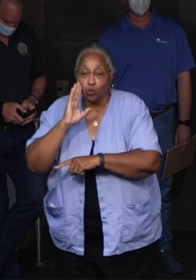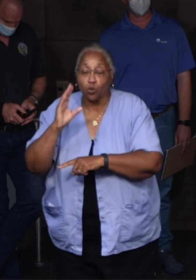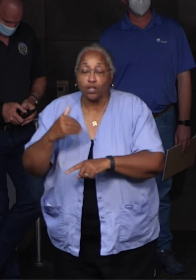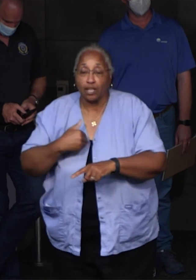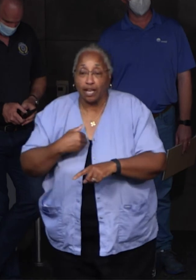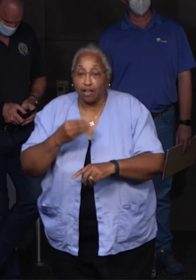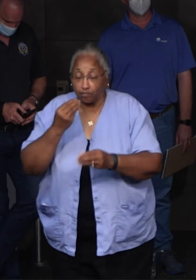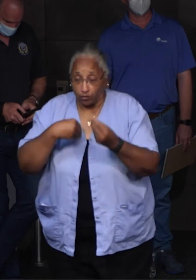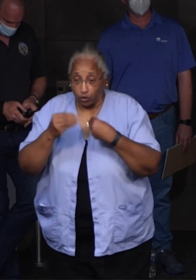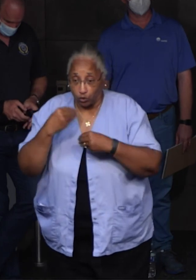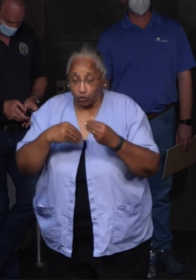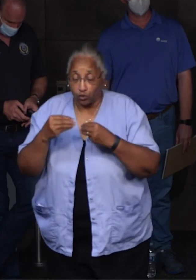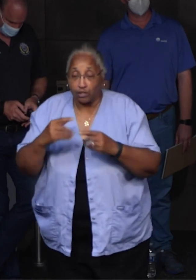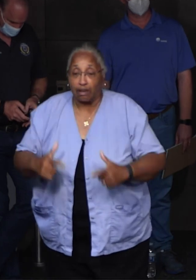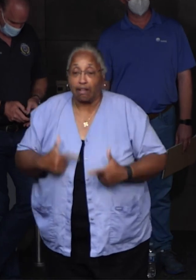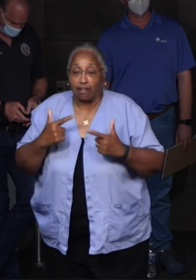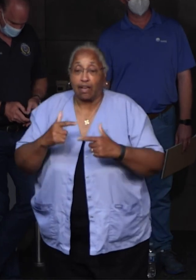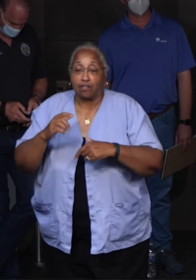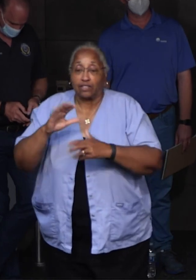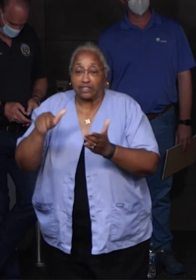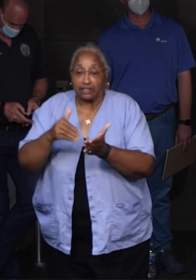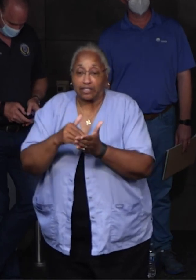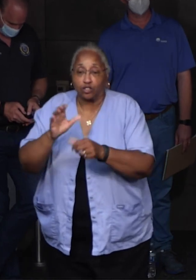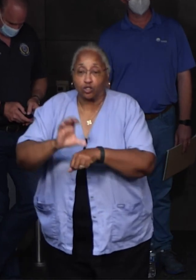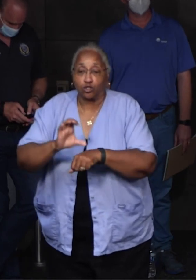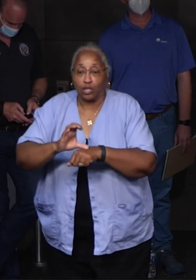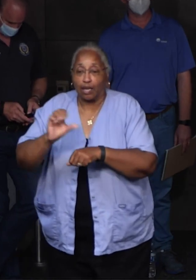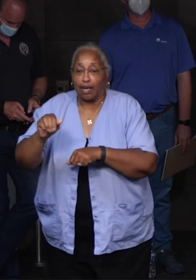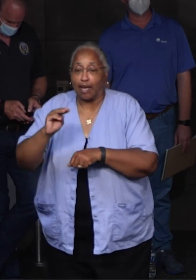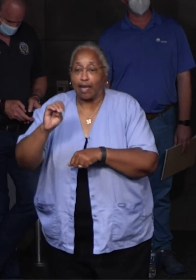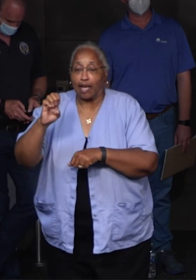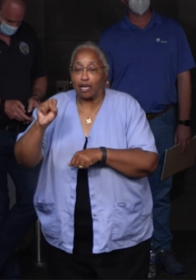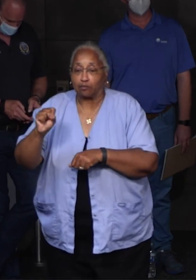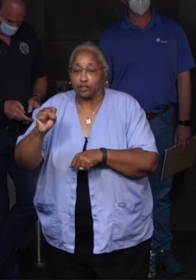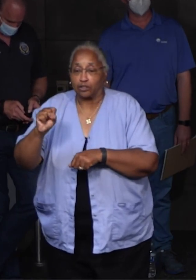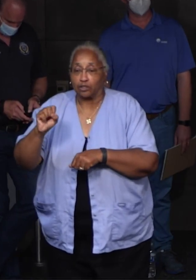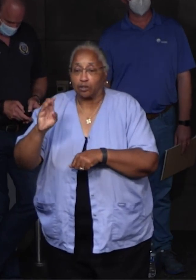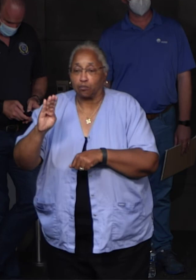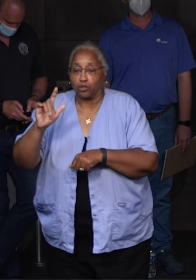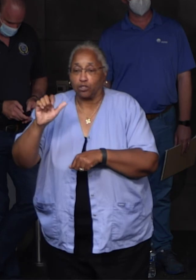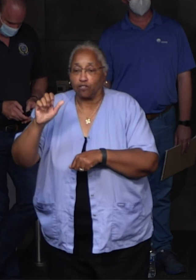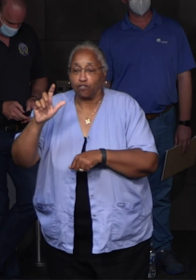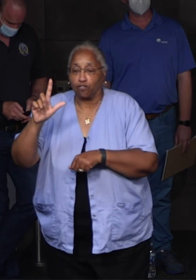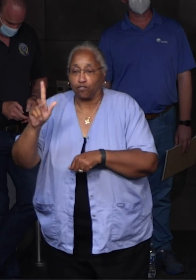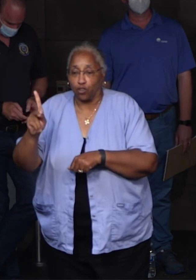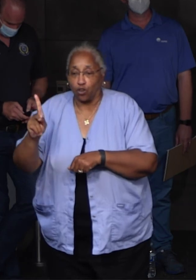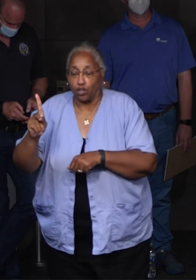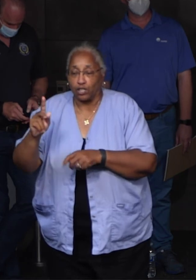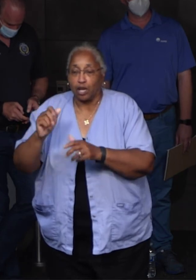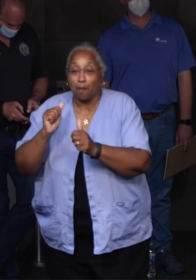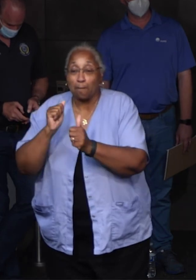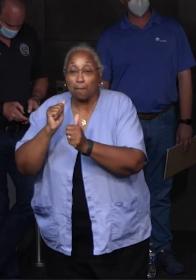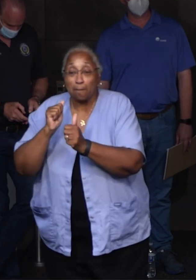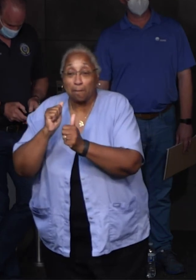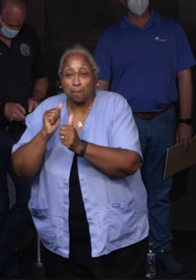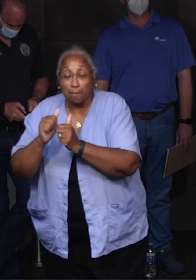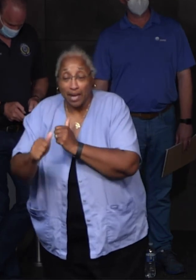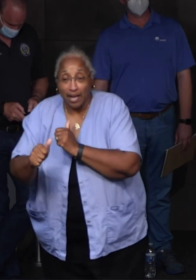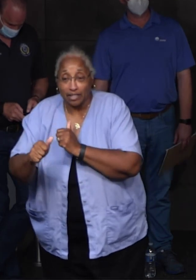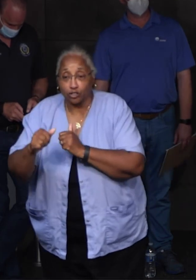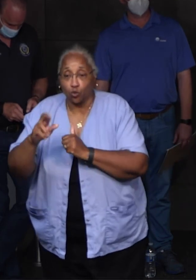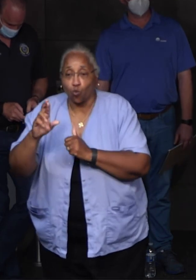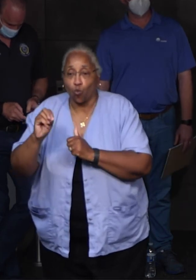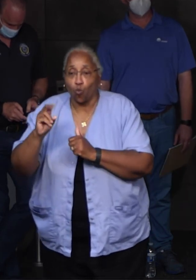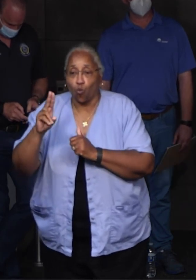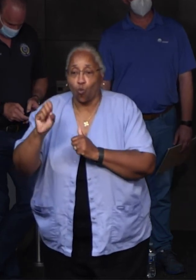Life Center, tomorrow on Ames Boulevard. It's one block past the Rousses. And I'm also very proud to